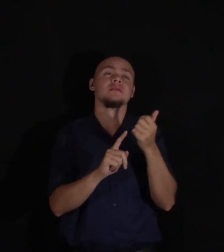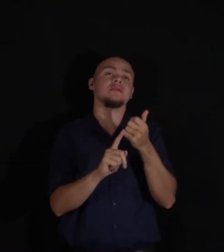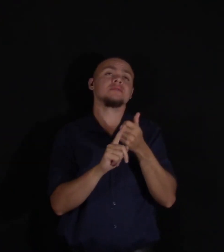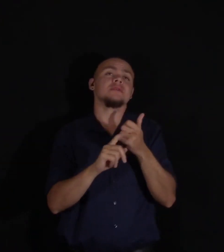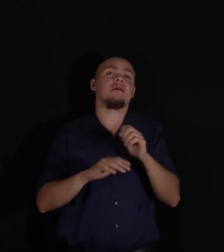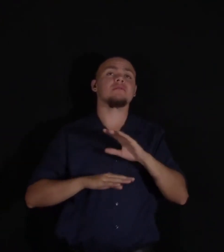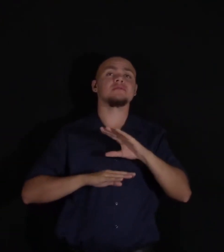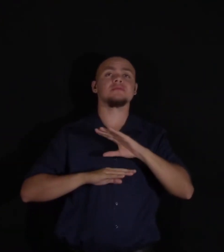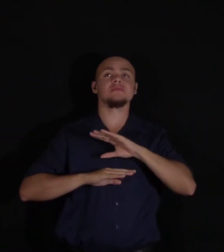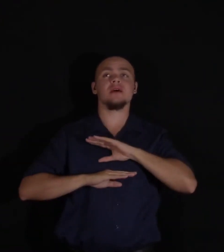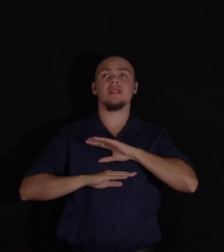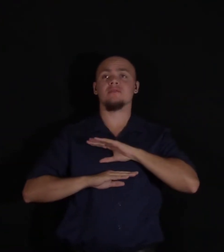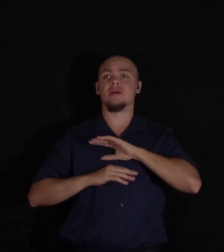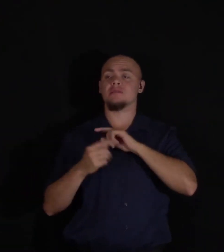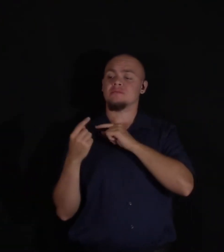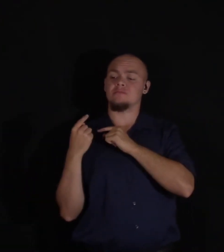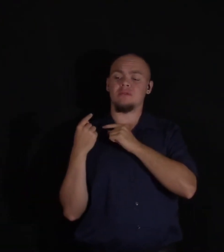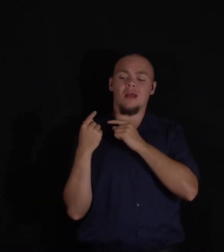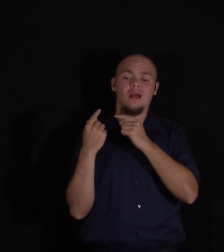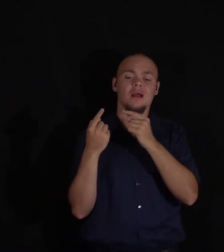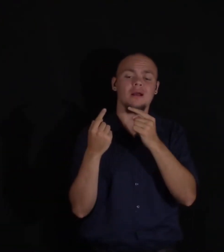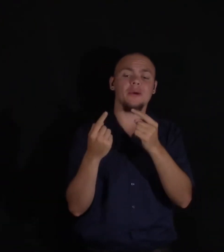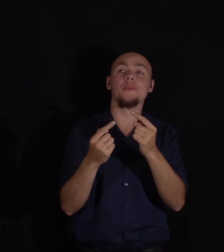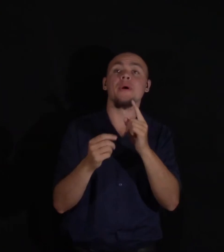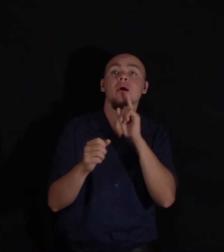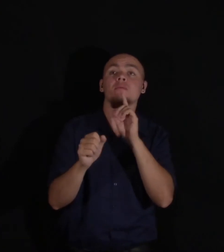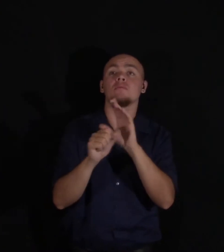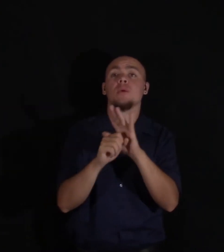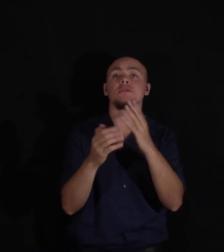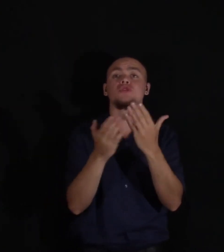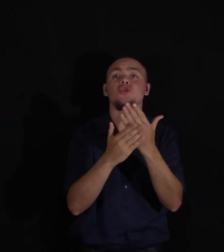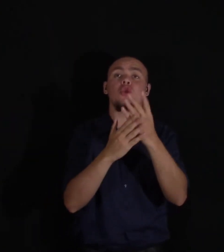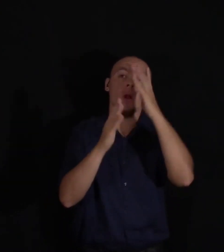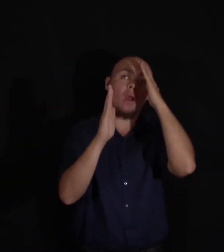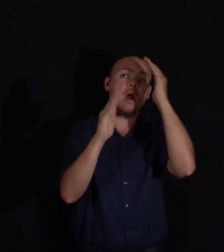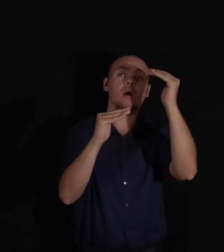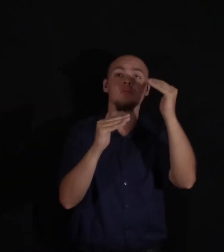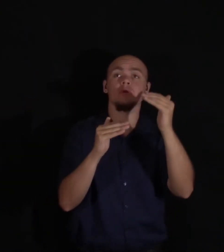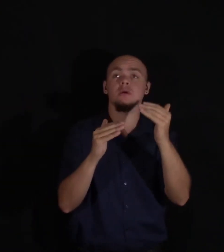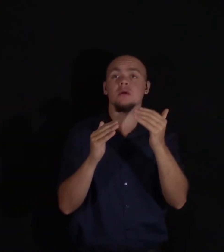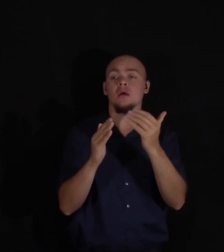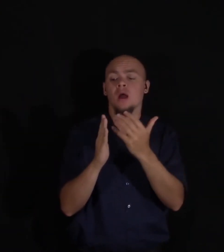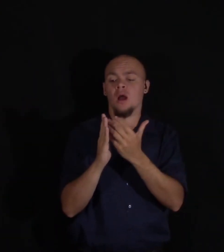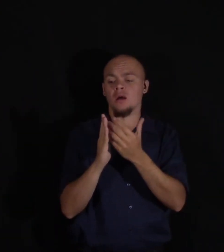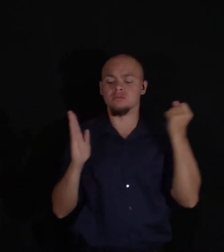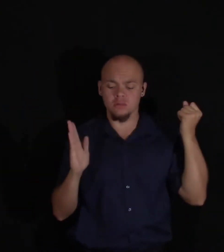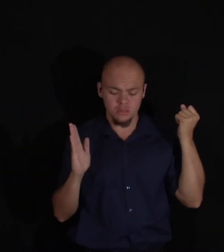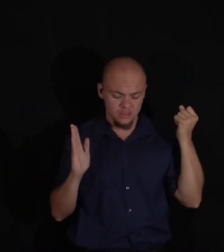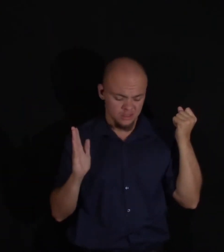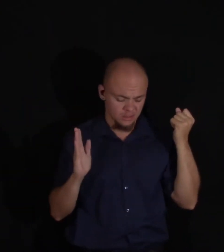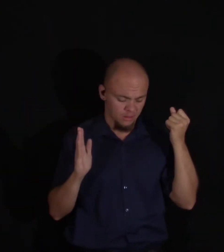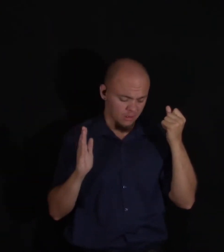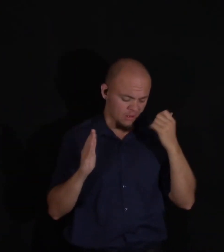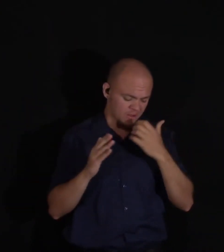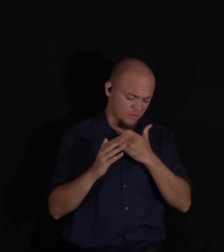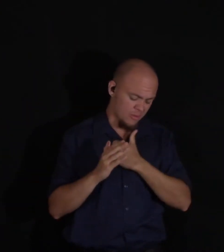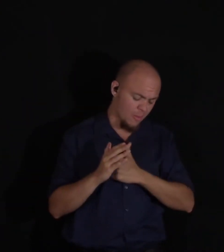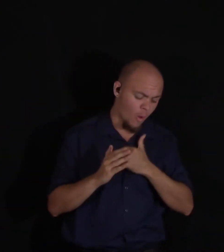and from thence to gather promise of new hopes, I was seized by remorse and the sense of guilt, which hurried me